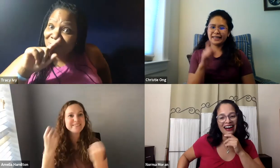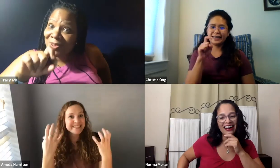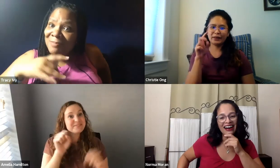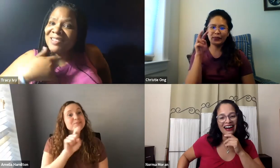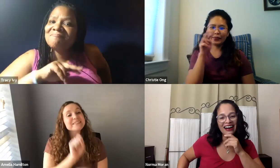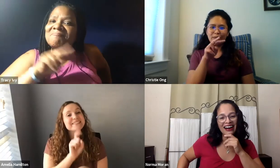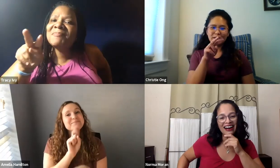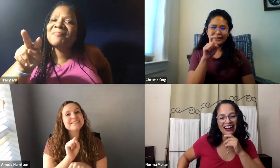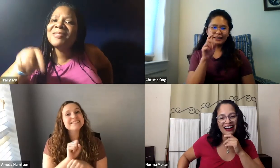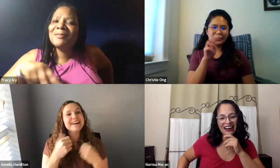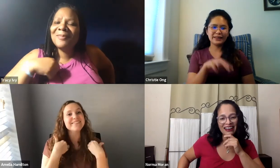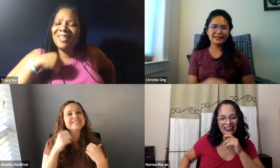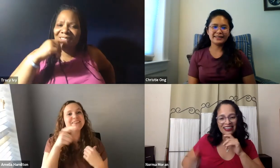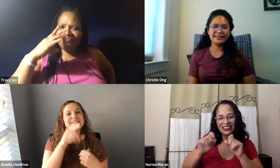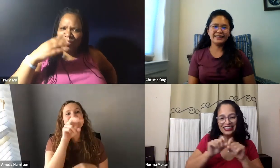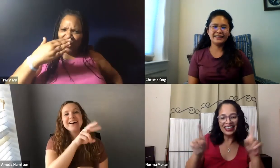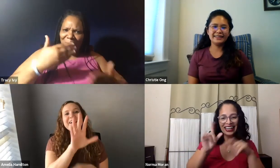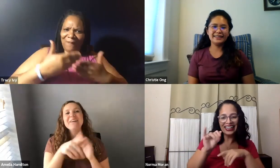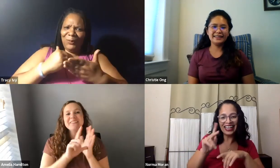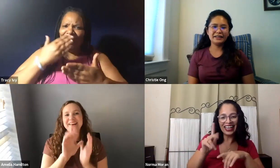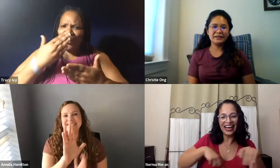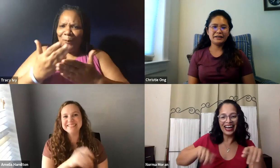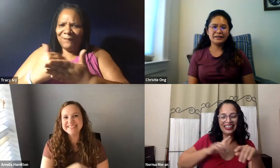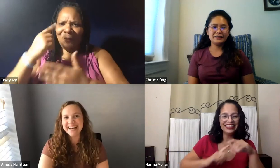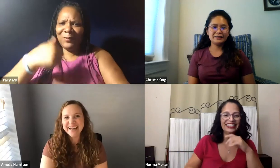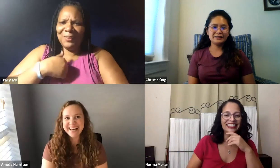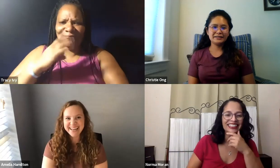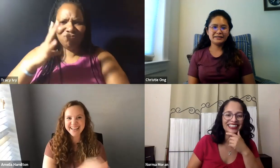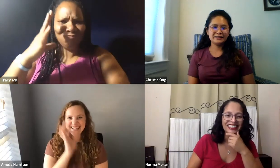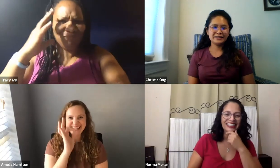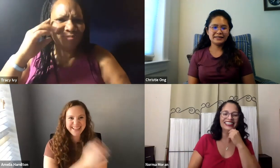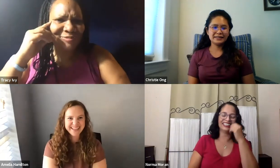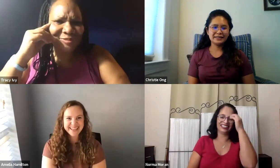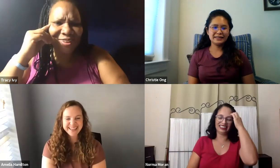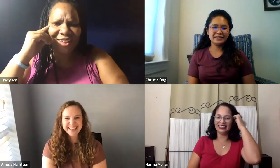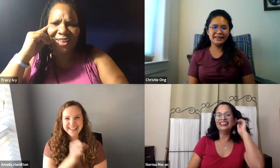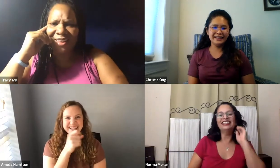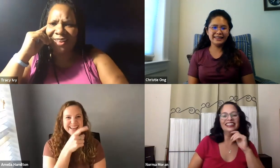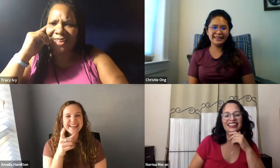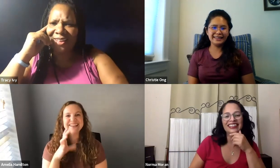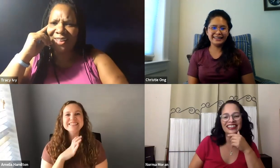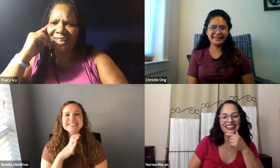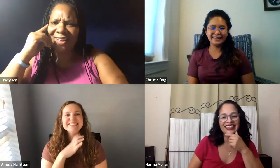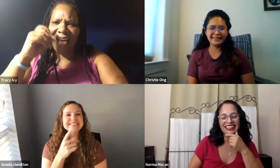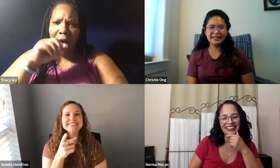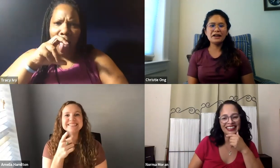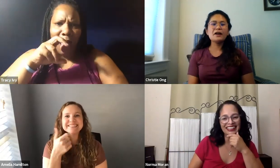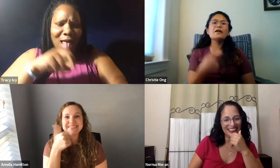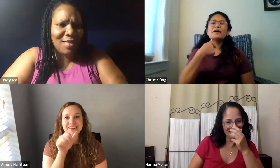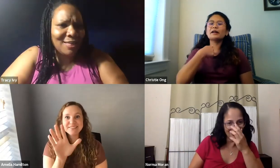every year. You can look them up. Really? Yeah, you can look yours up later. You can review. Tracy's saying that would be good